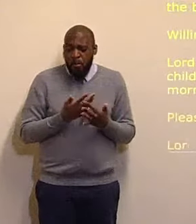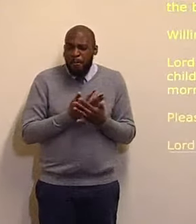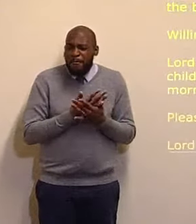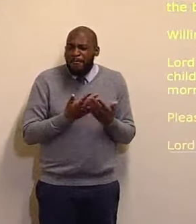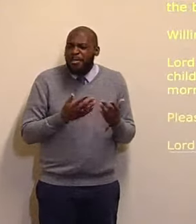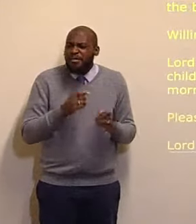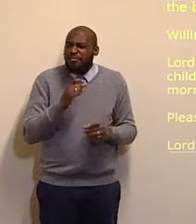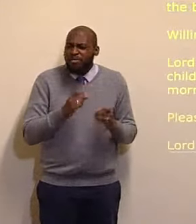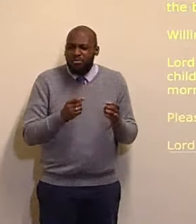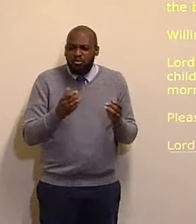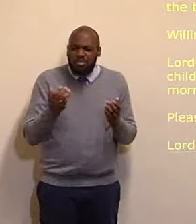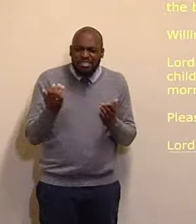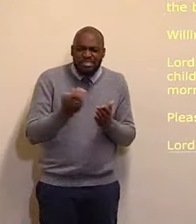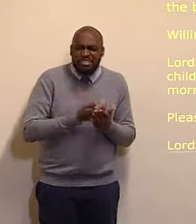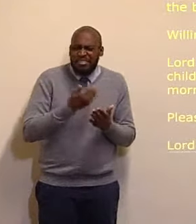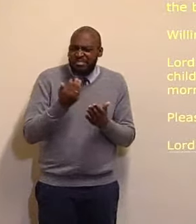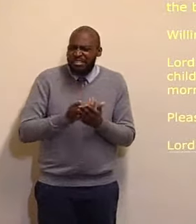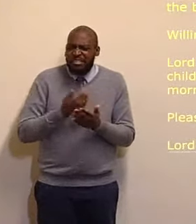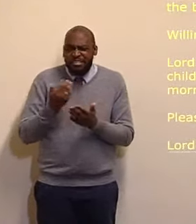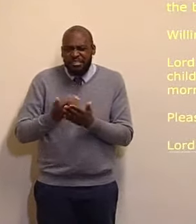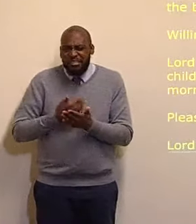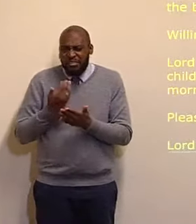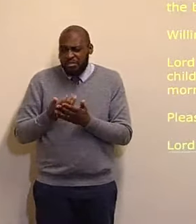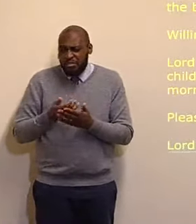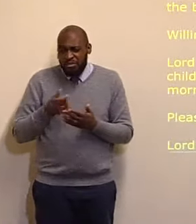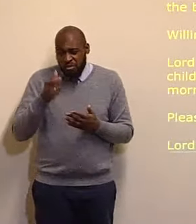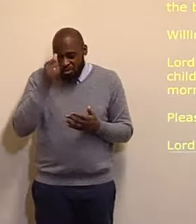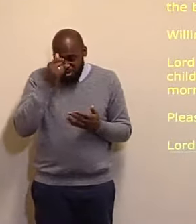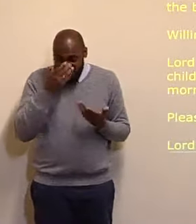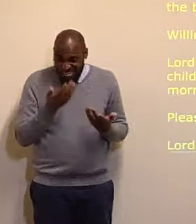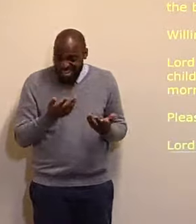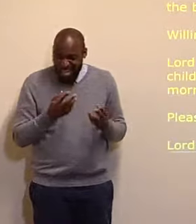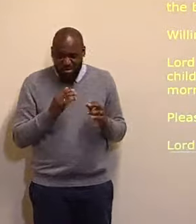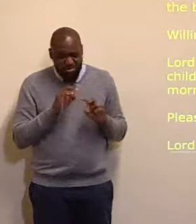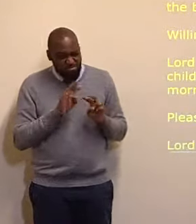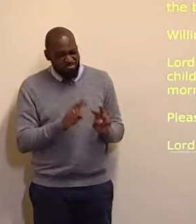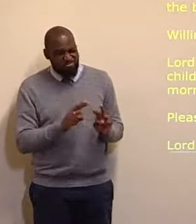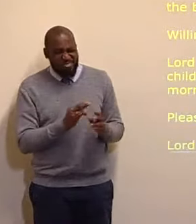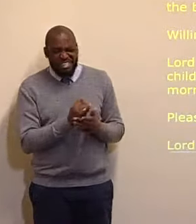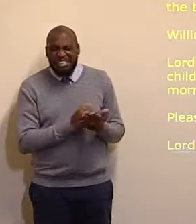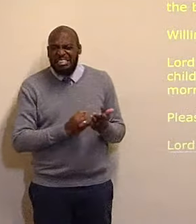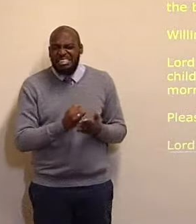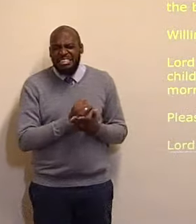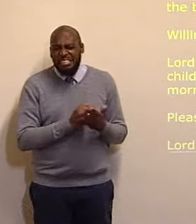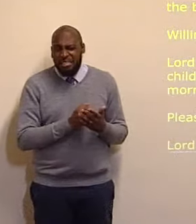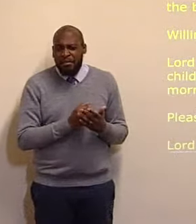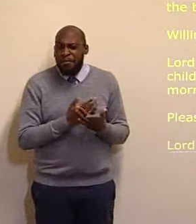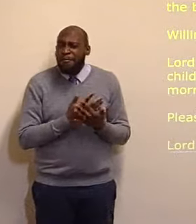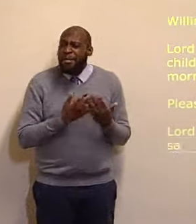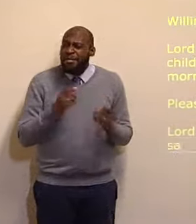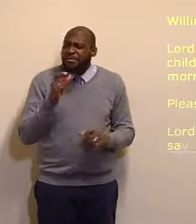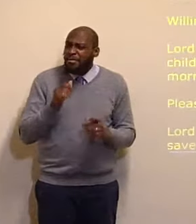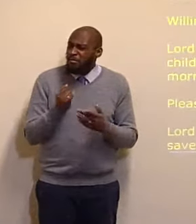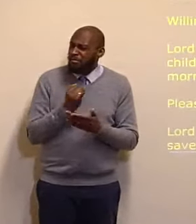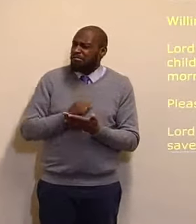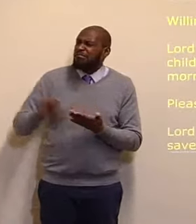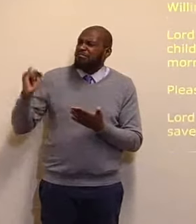such a rampant sin, and atheism. O Lord, we pray, that that will open the hearts of many, even